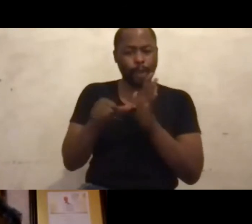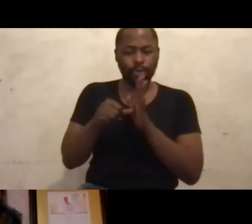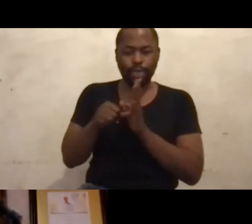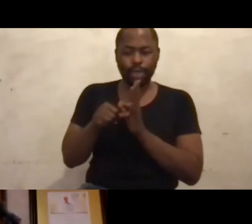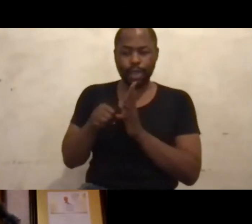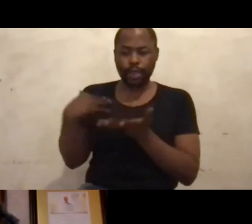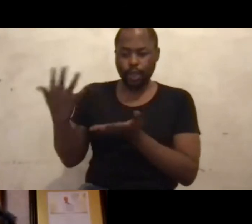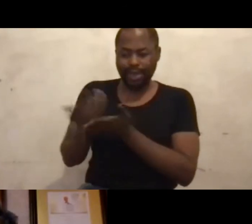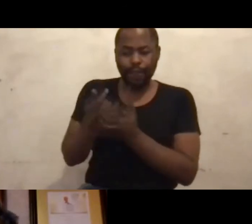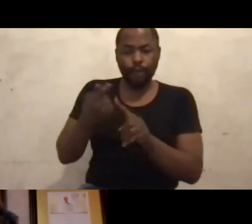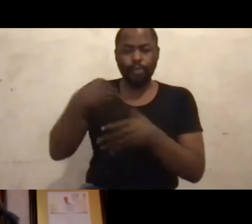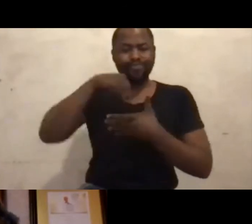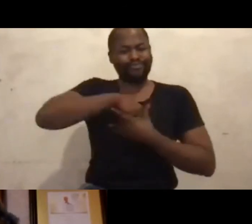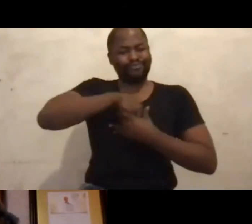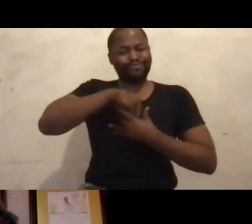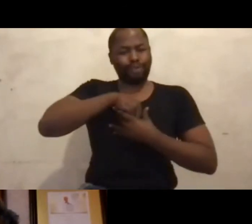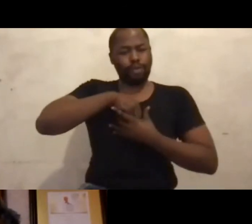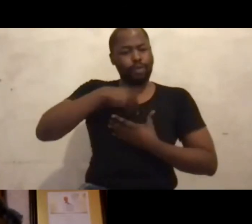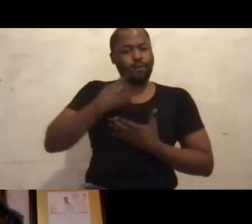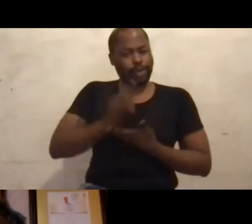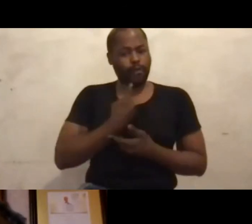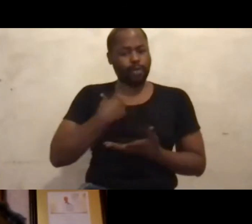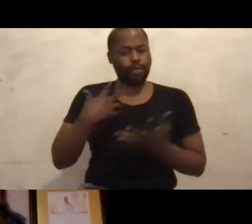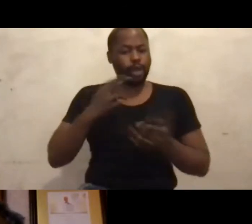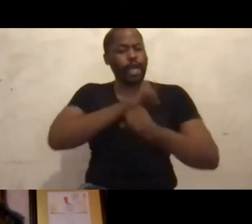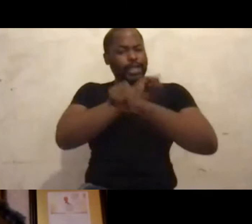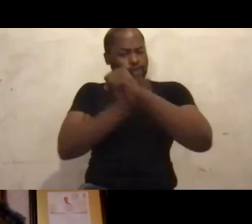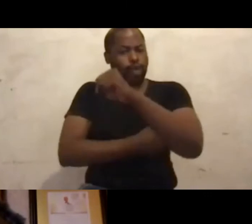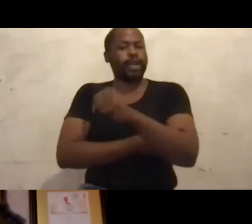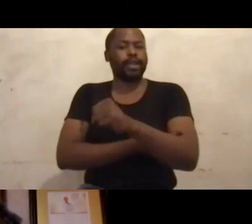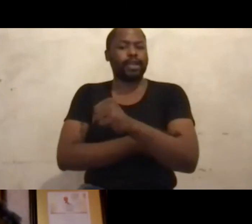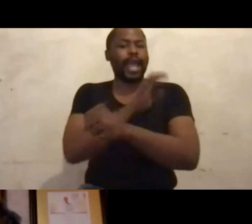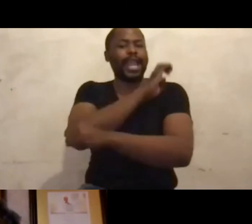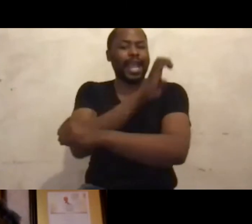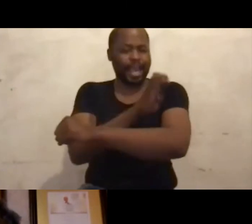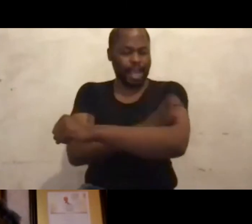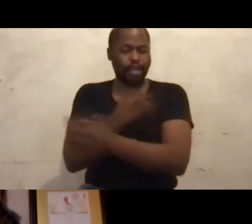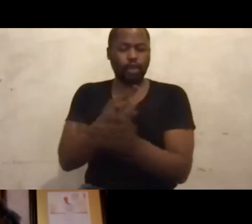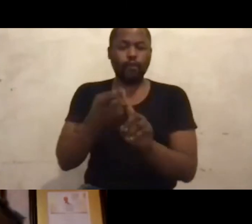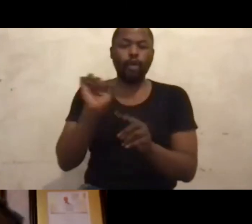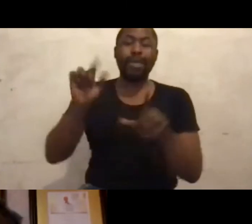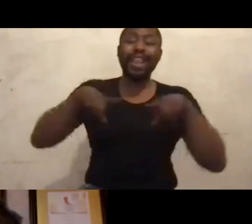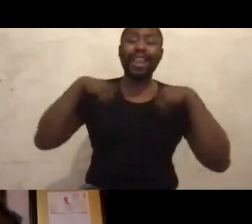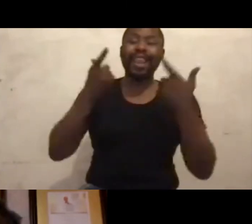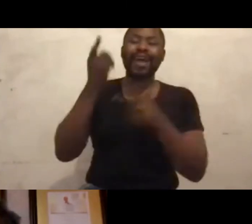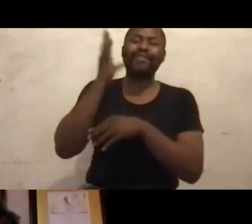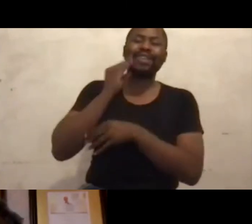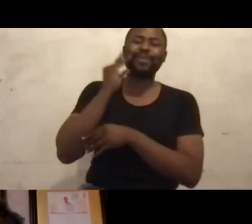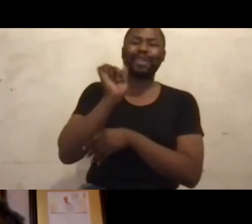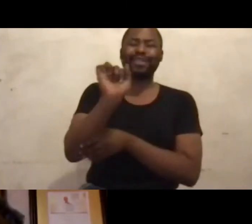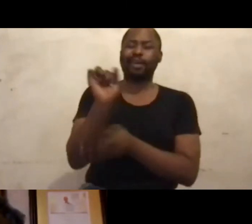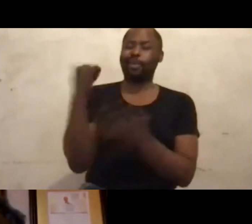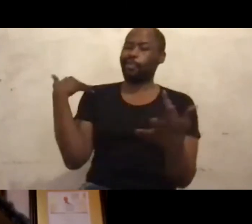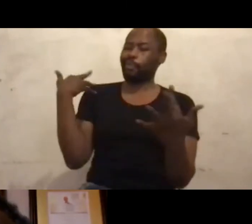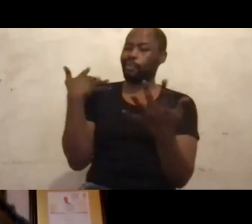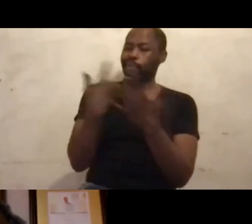strength, to draw from your own abilities, and to draw from even life experiences that you've had before